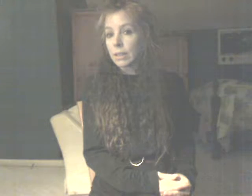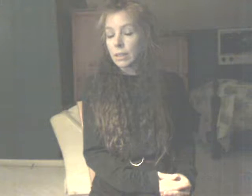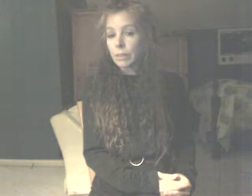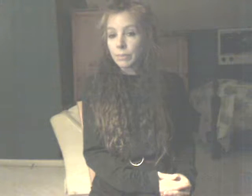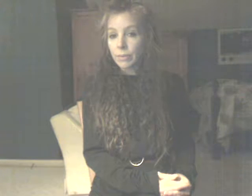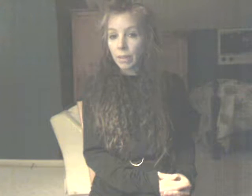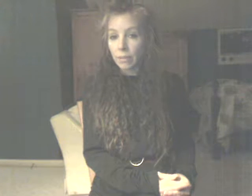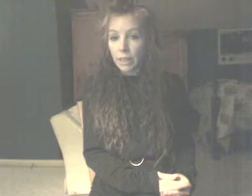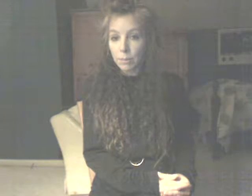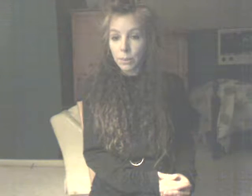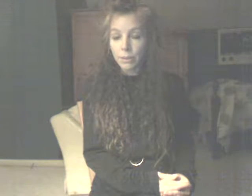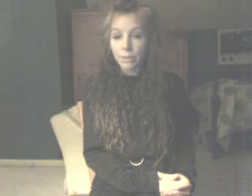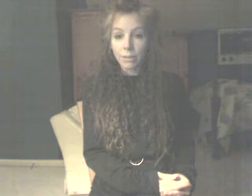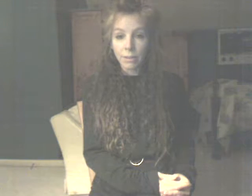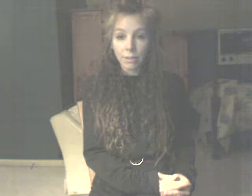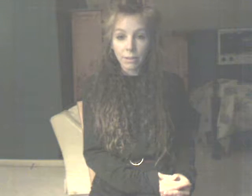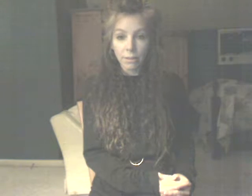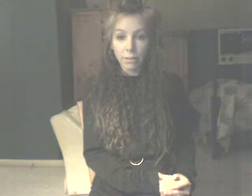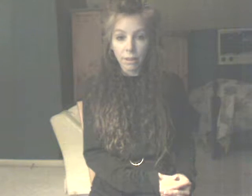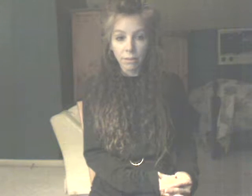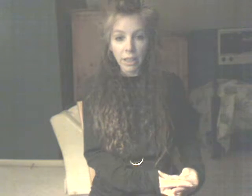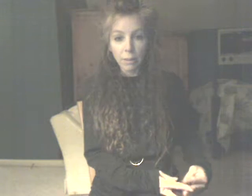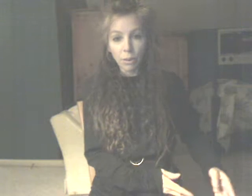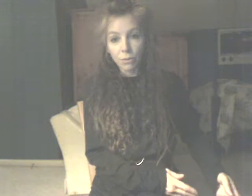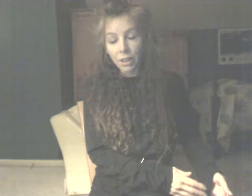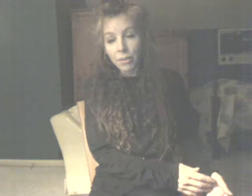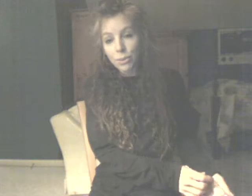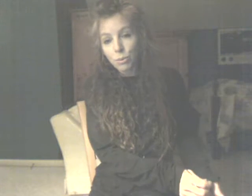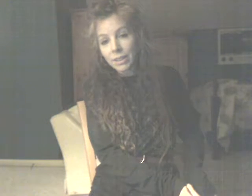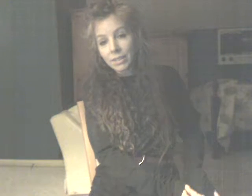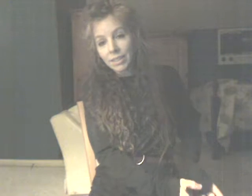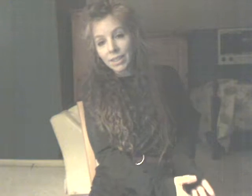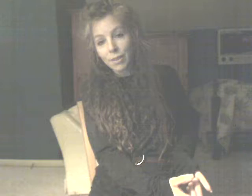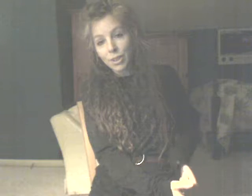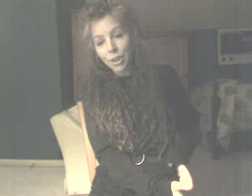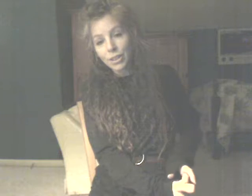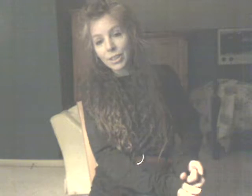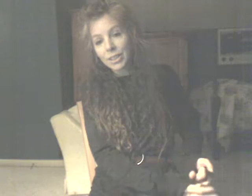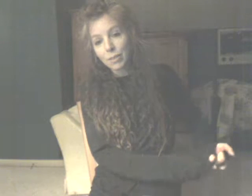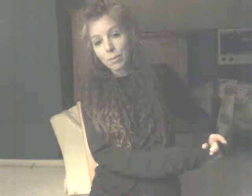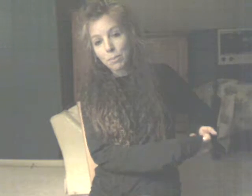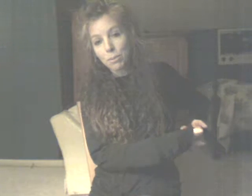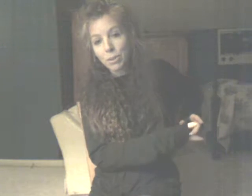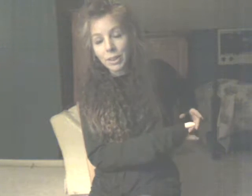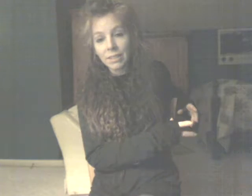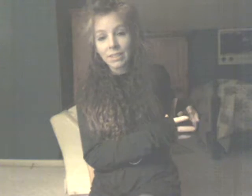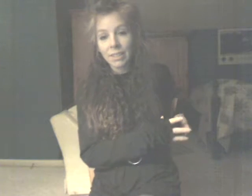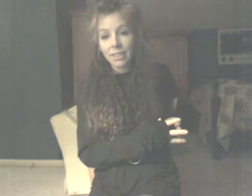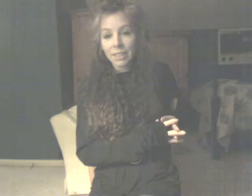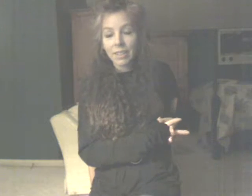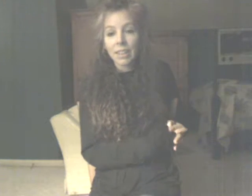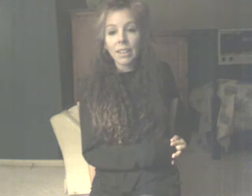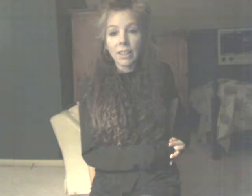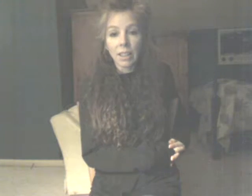available. Available for love's what? Love's heart to even be broken. Yeah.